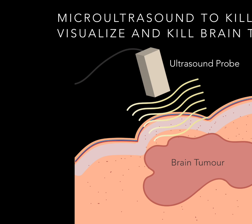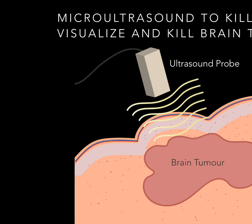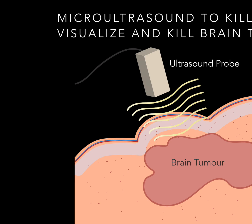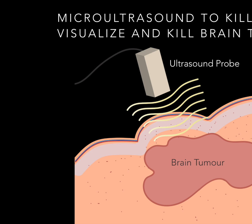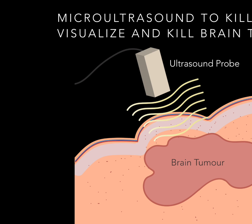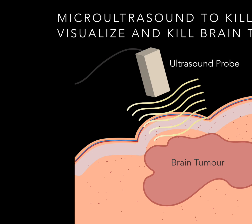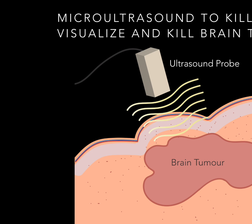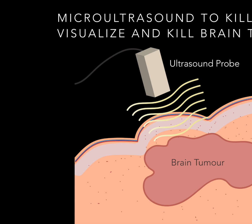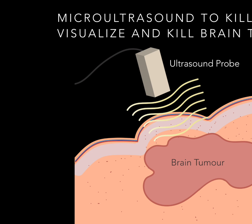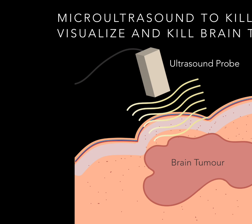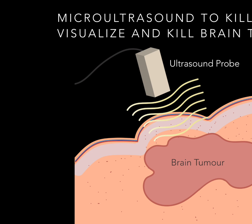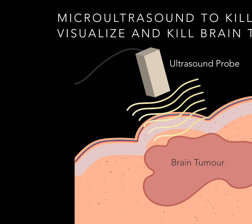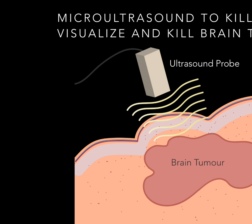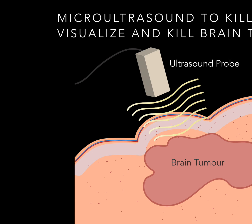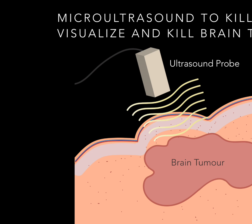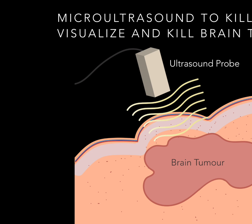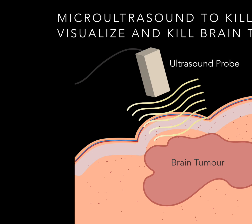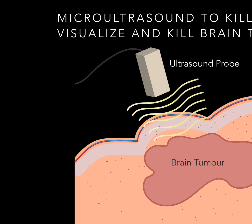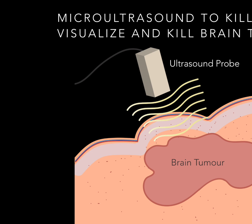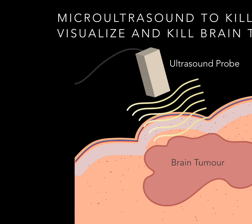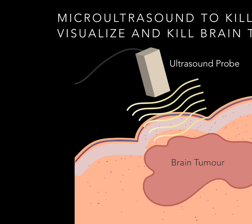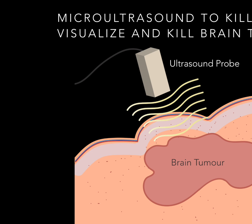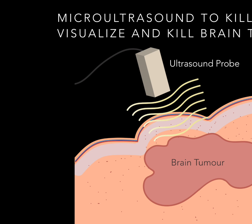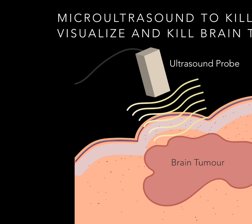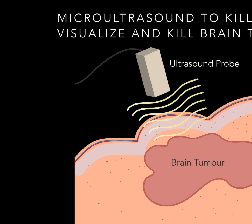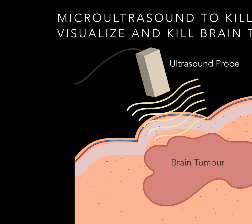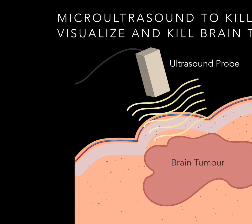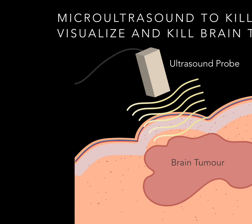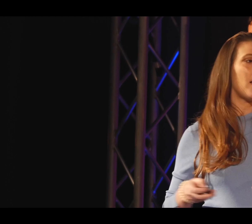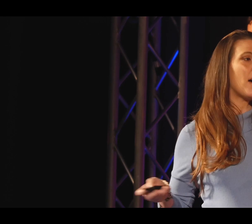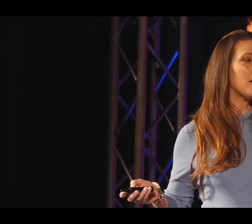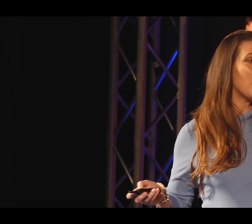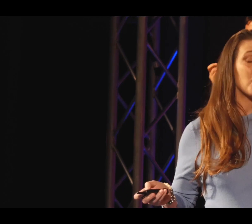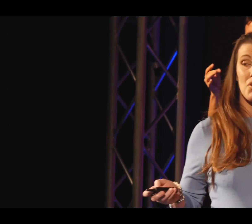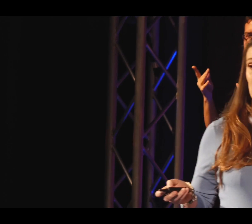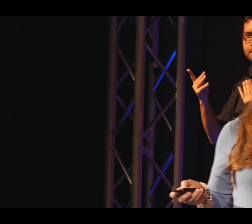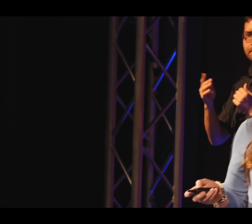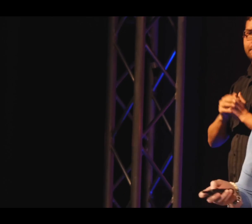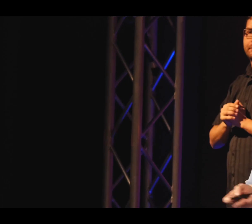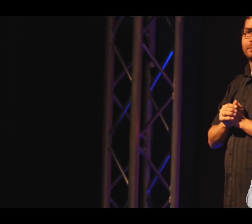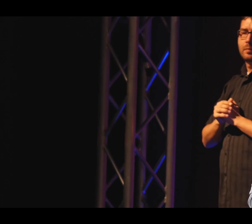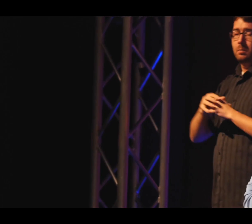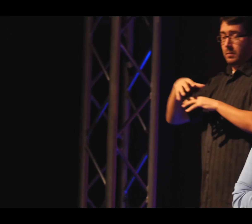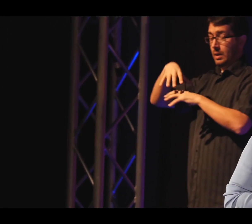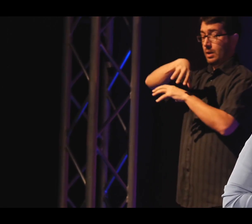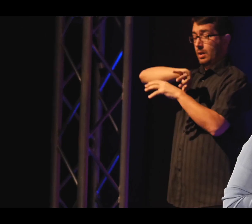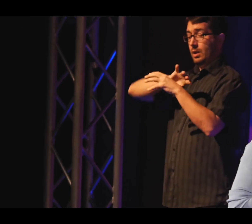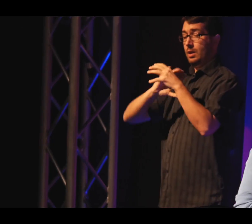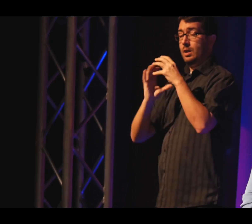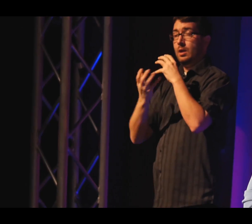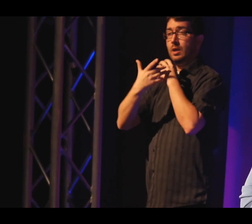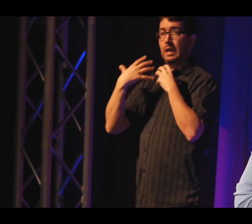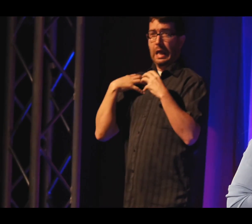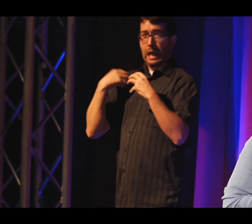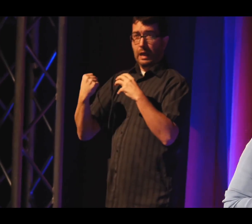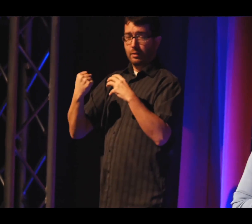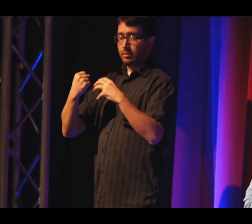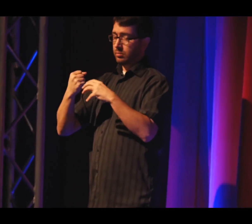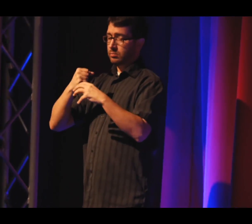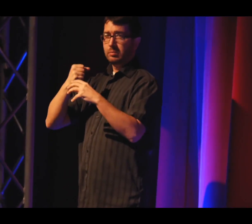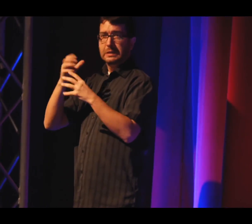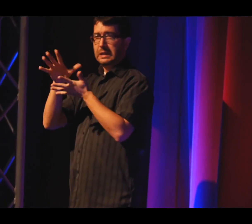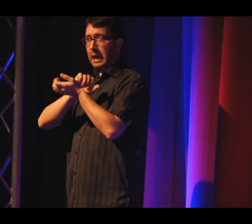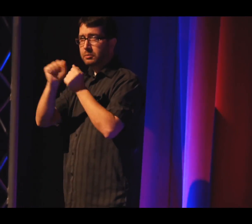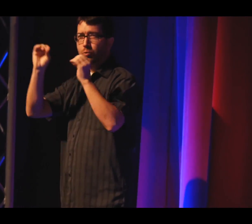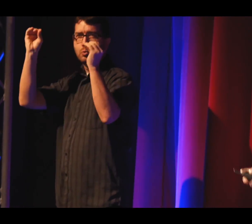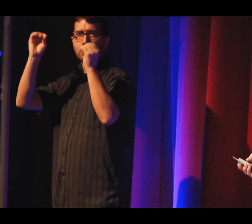ablate a brain tumor deep, but leave the surrounding tissue undisturbed. And so we're testing this ultrasound probe in